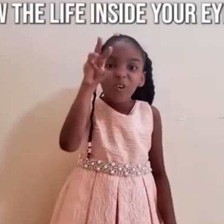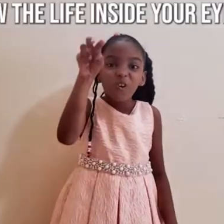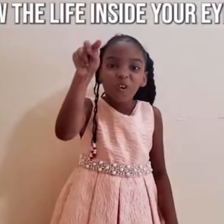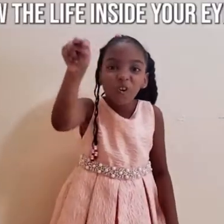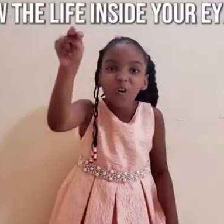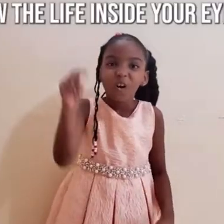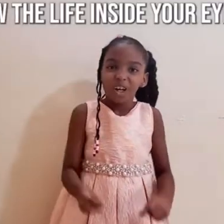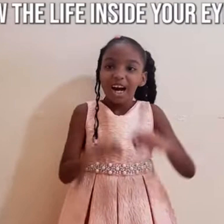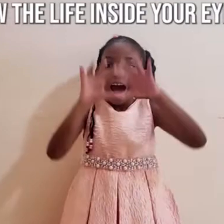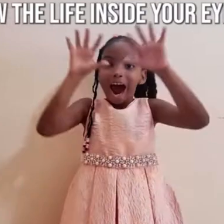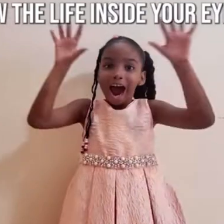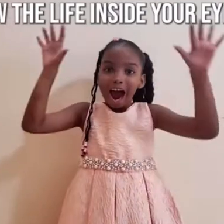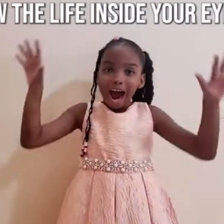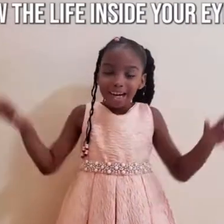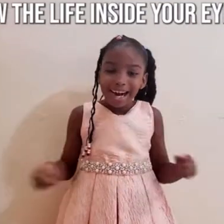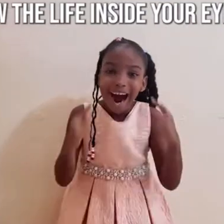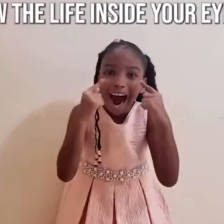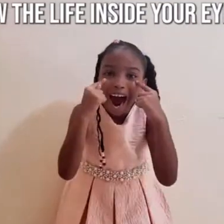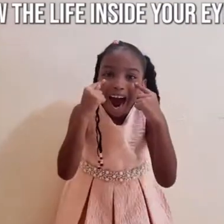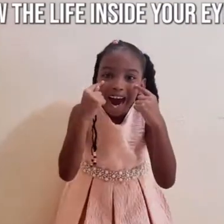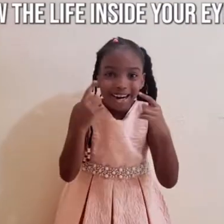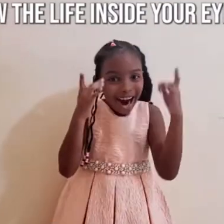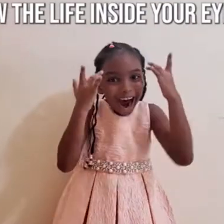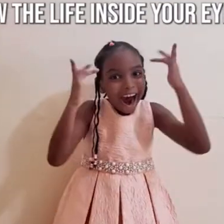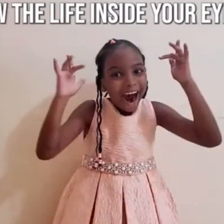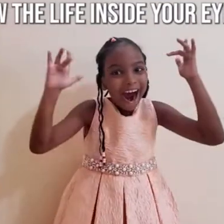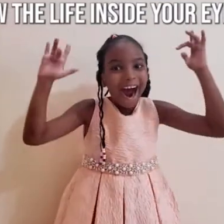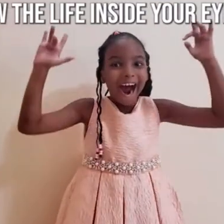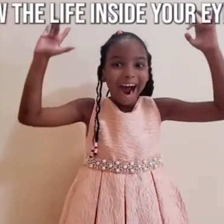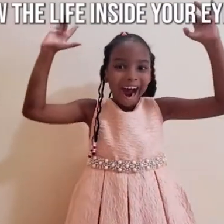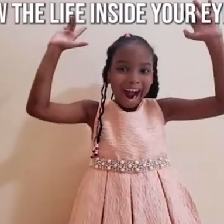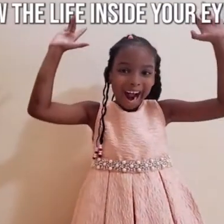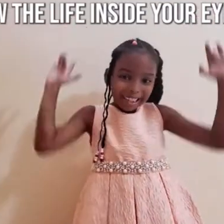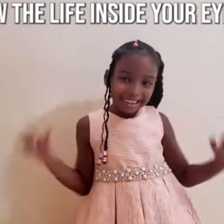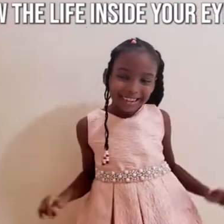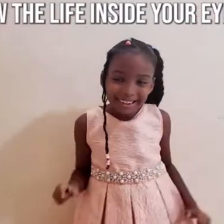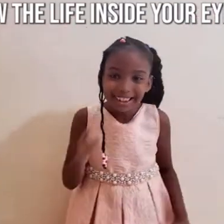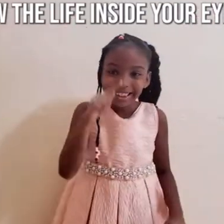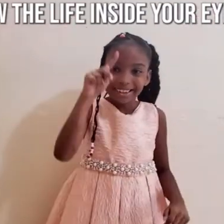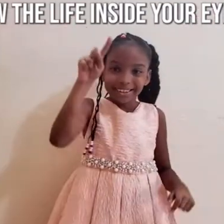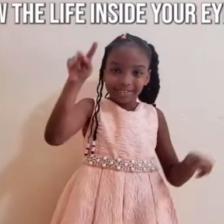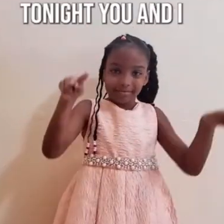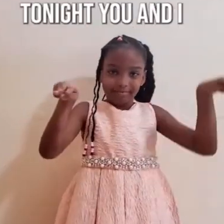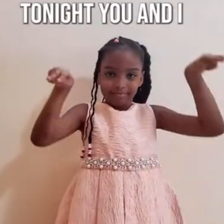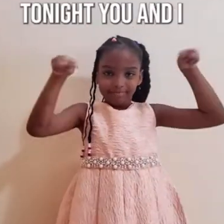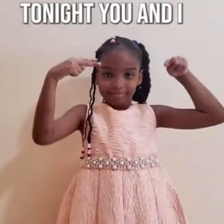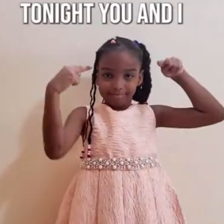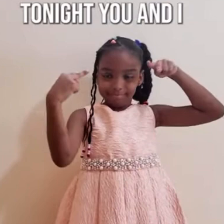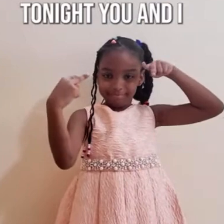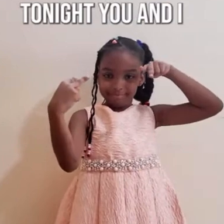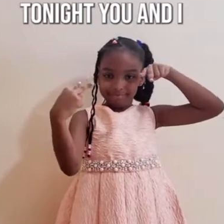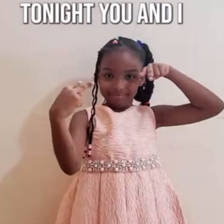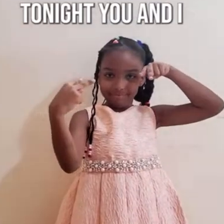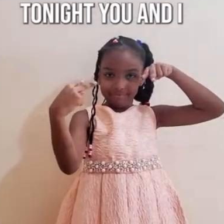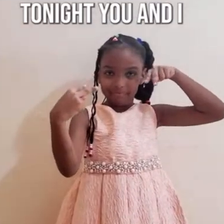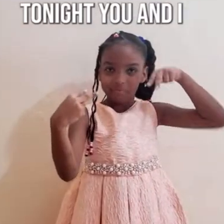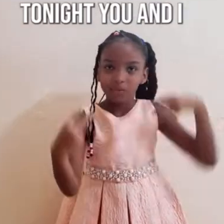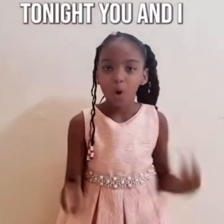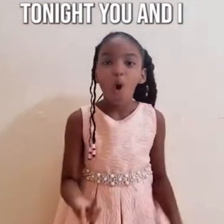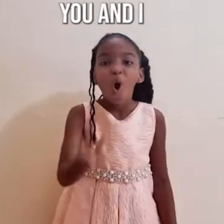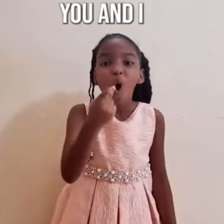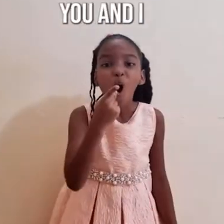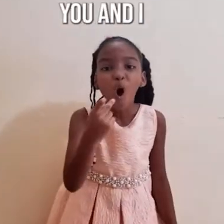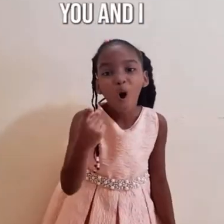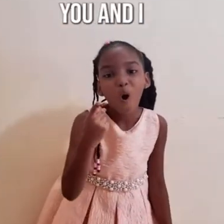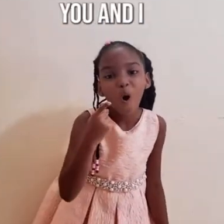saw the light inside your eyes Tonight, you and